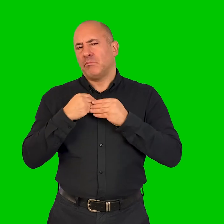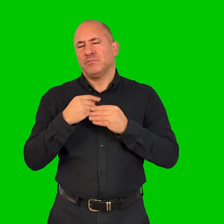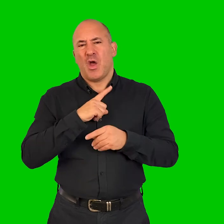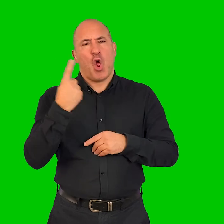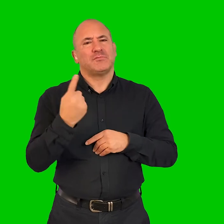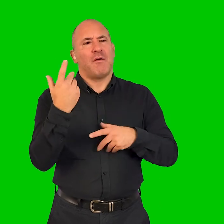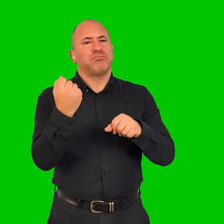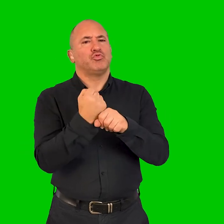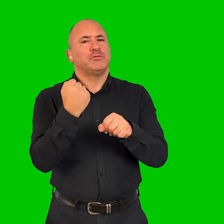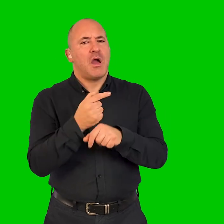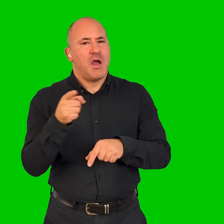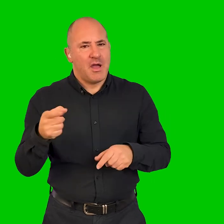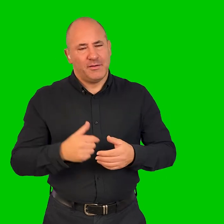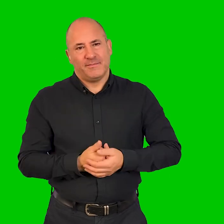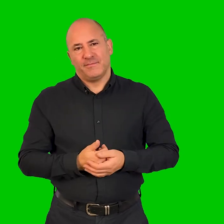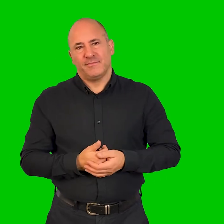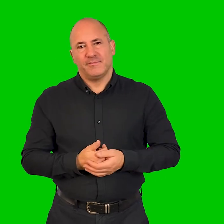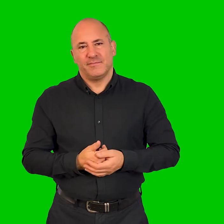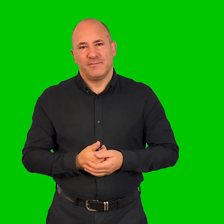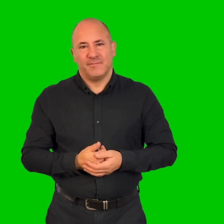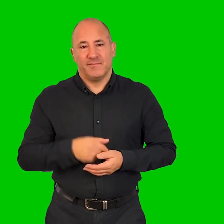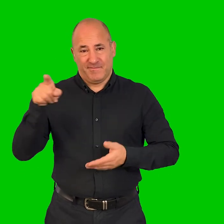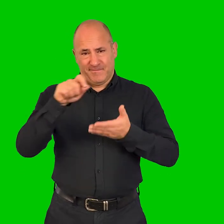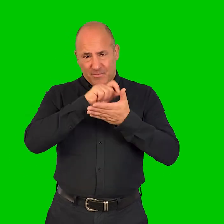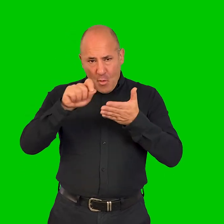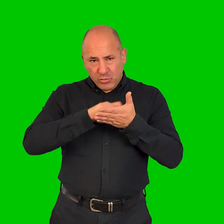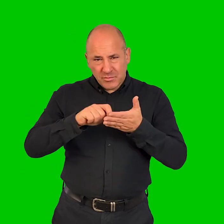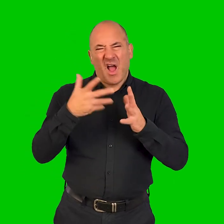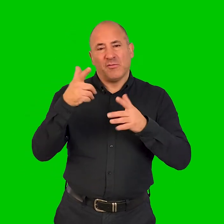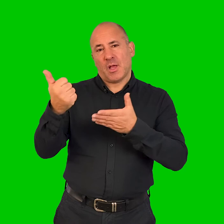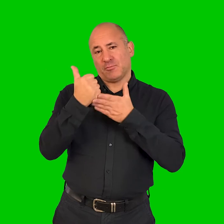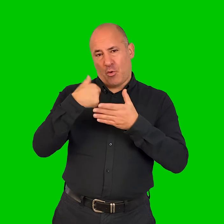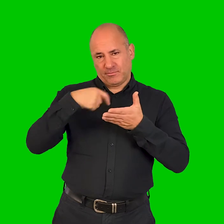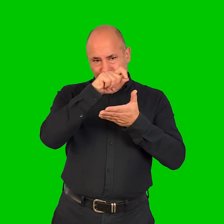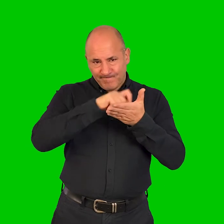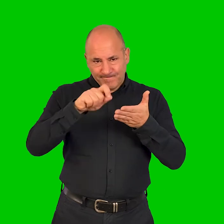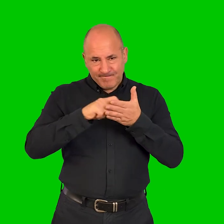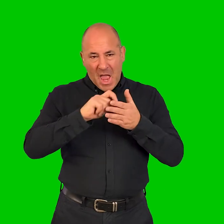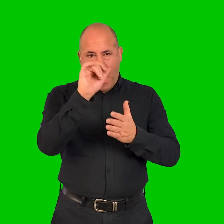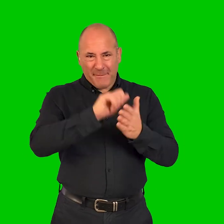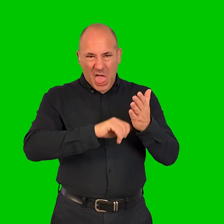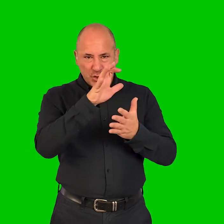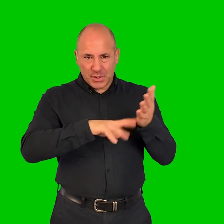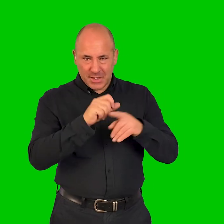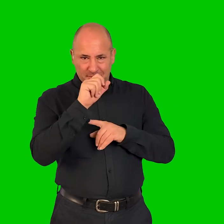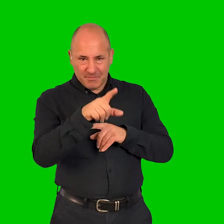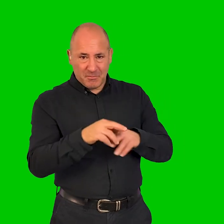Jess, who helped me, who is a producer, she wrote, she supported me to write an